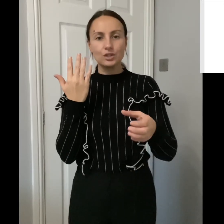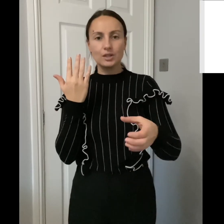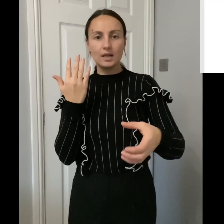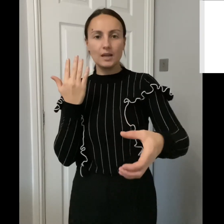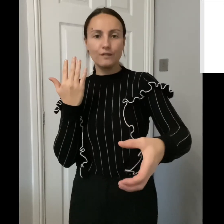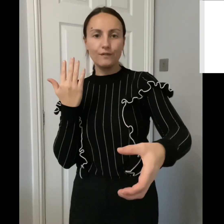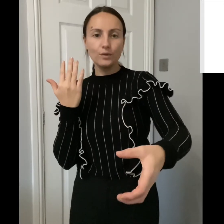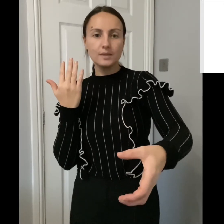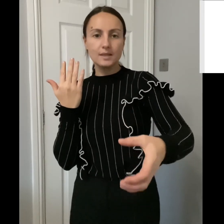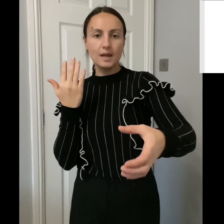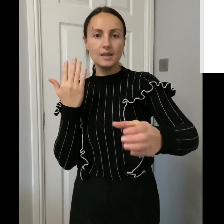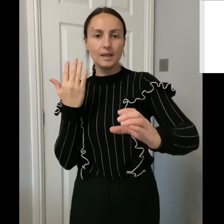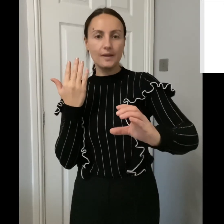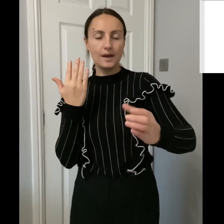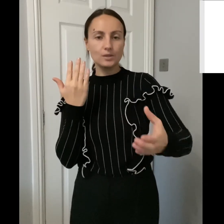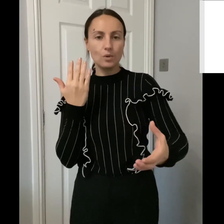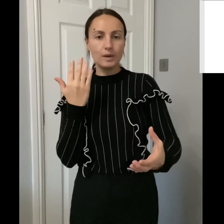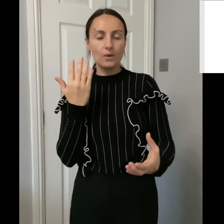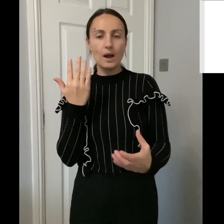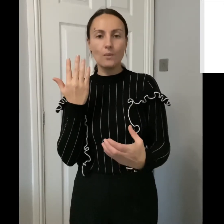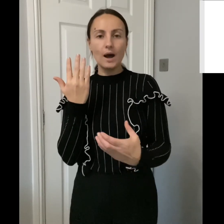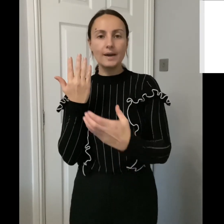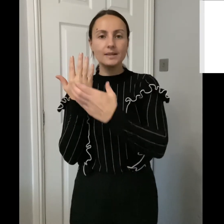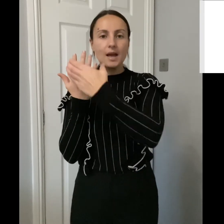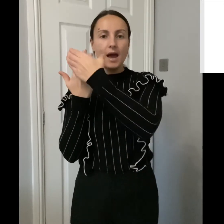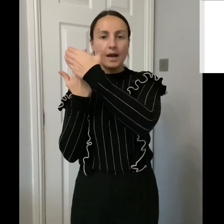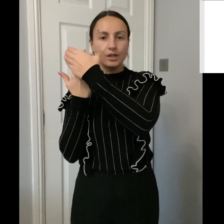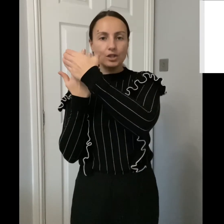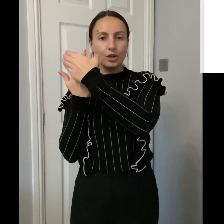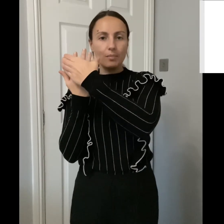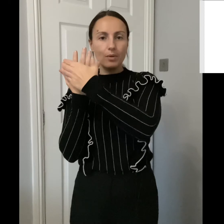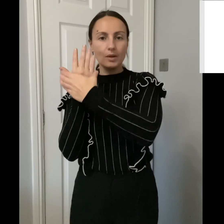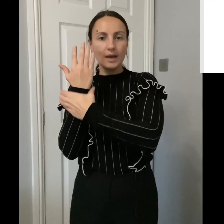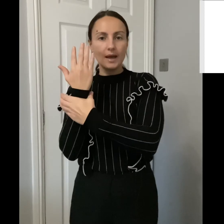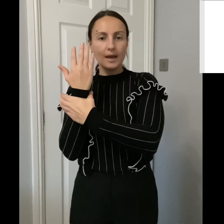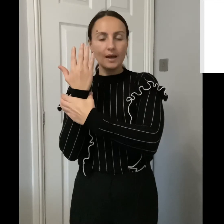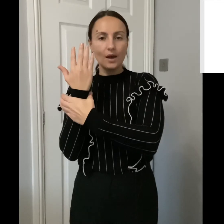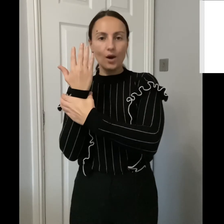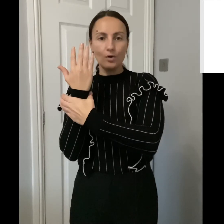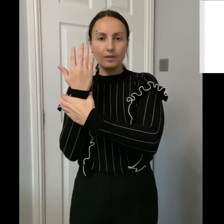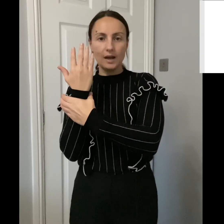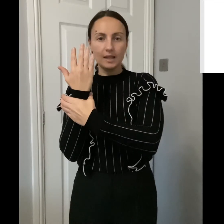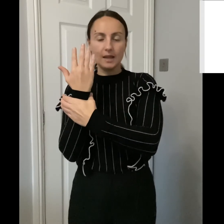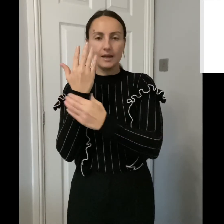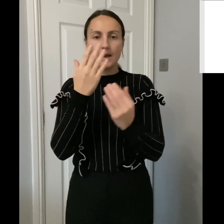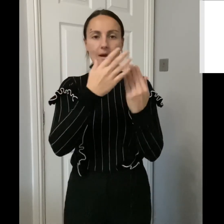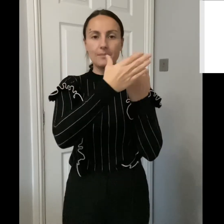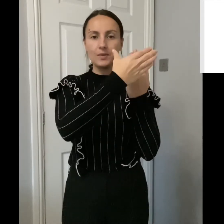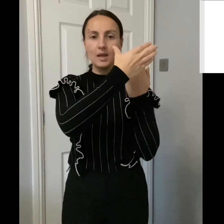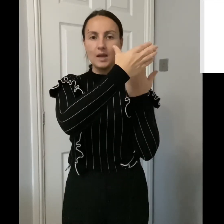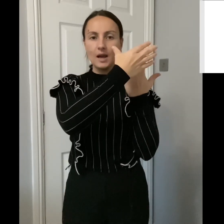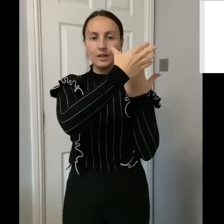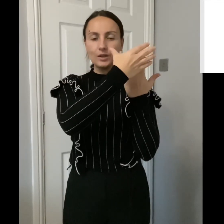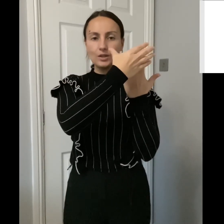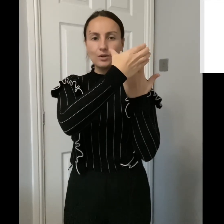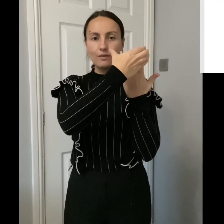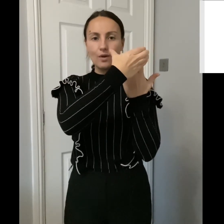going to get your full C like that so open it quite wide and you're just going to pull it over your hand like that and you're going to do it for